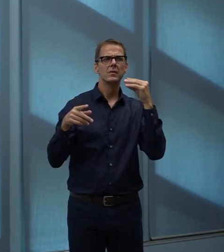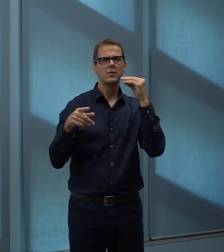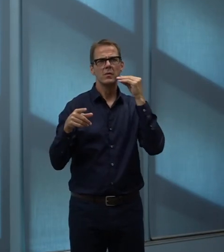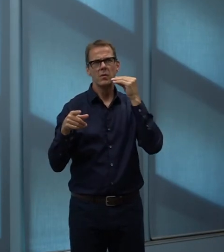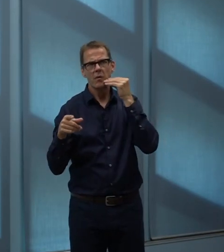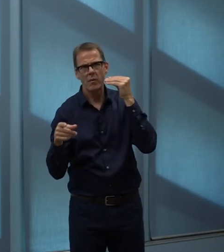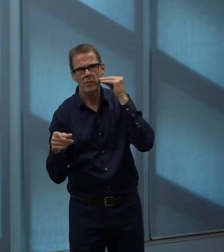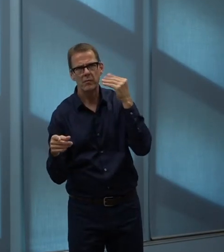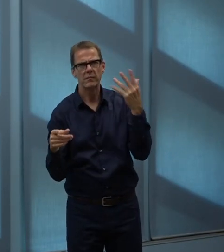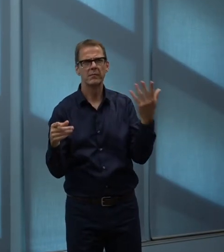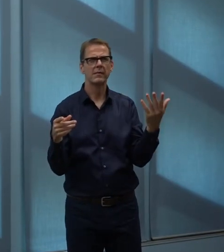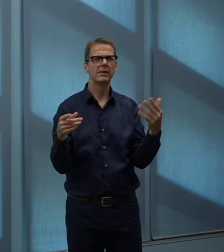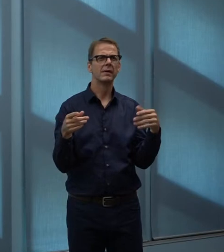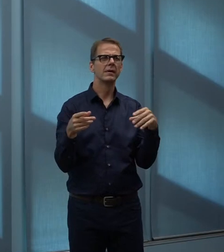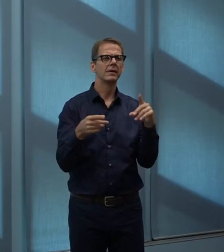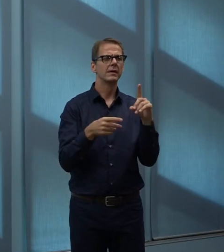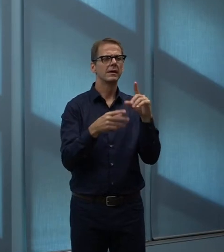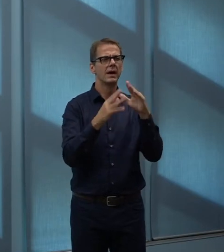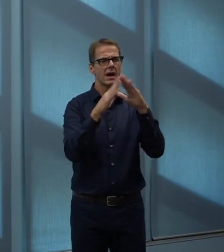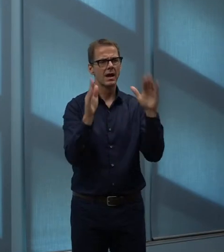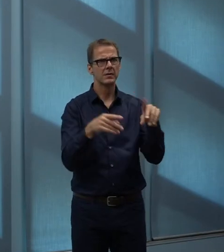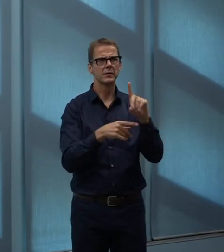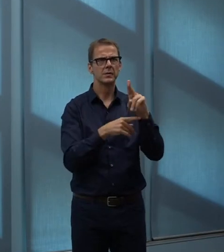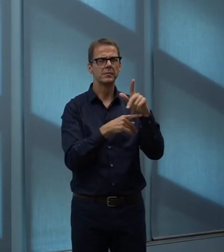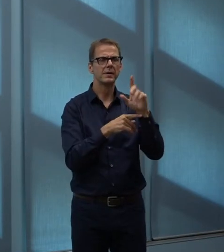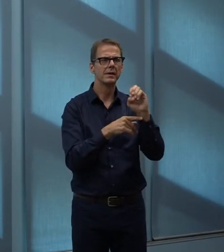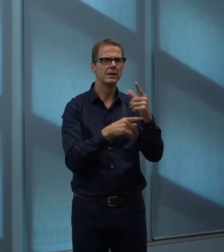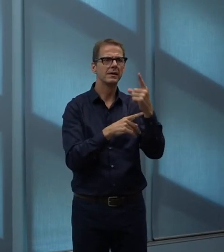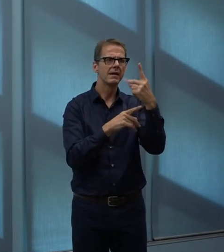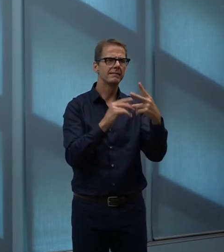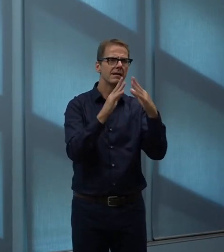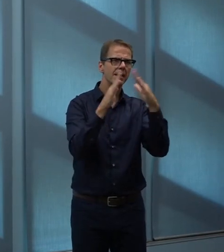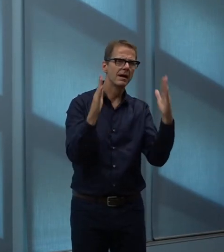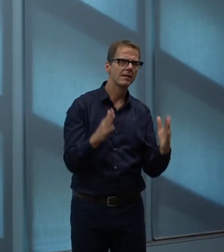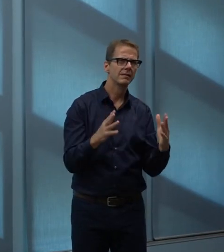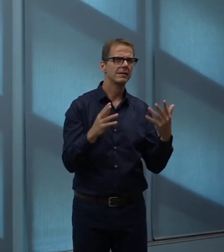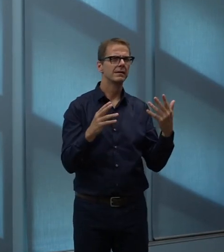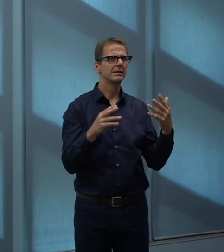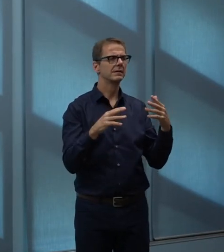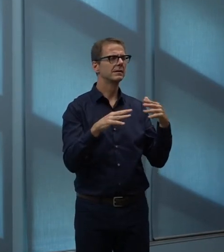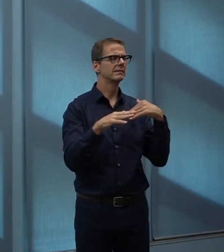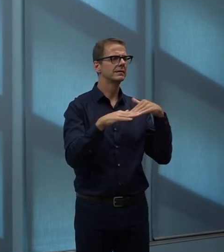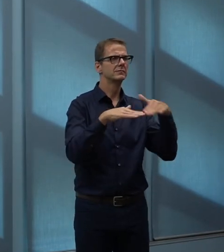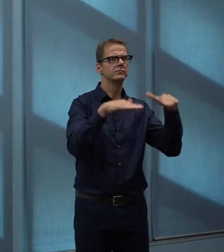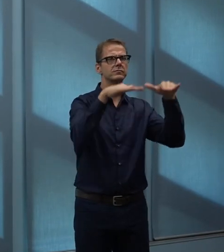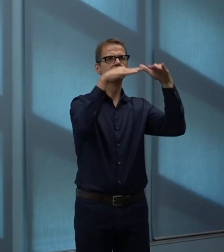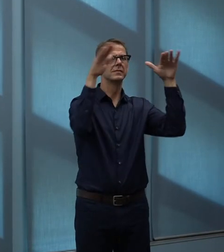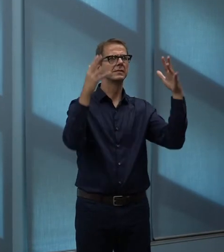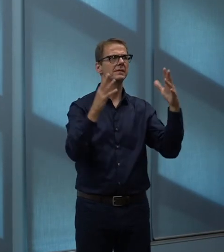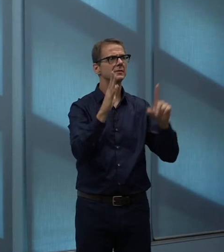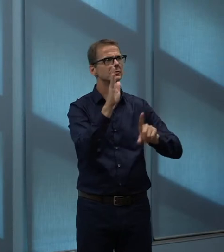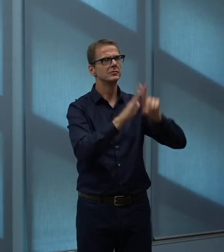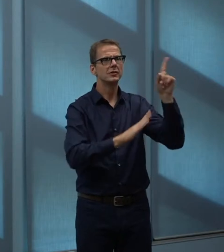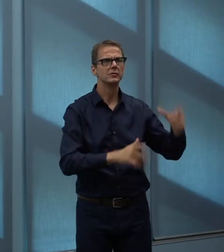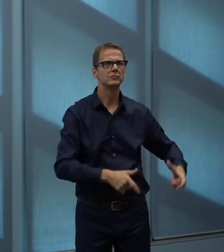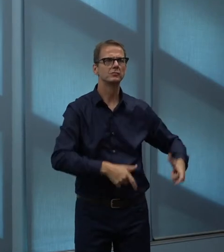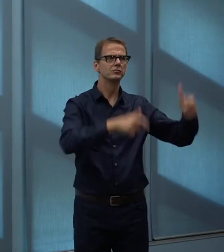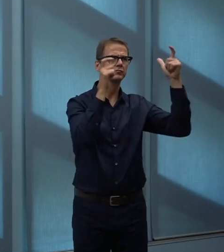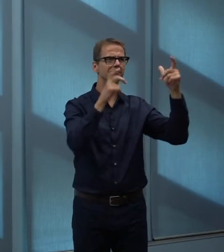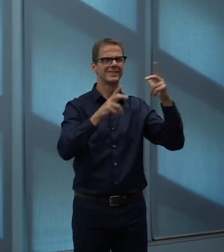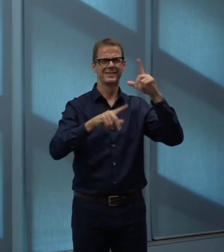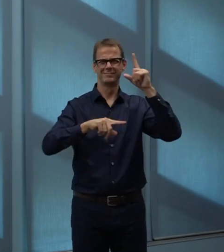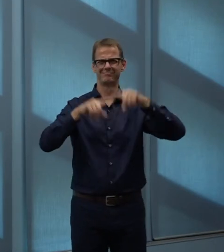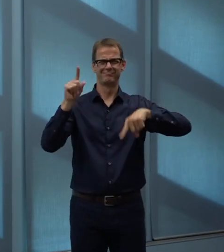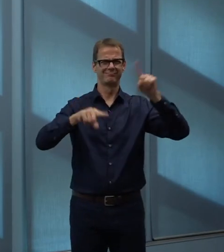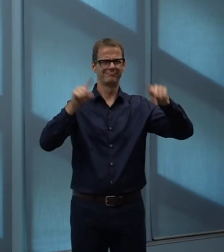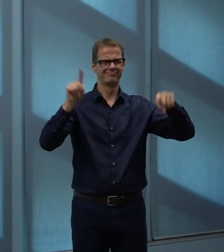housing and low rise apartments. And one of the constraints for a lot of those always was, well, that's great. But if you still have